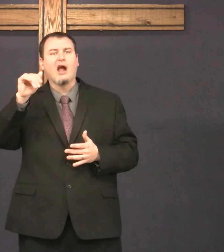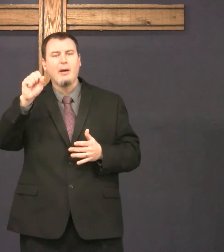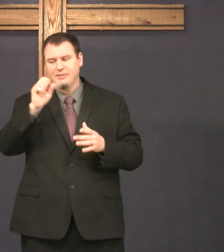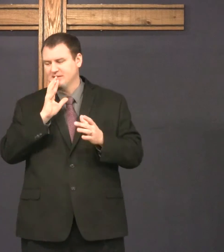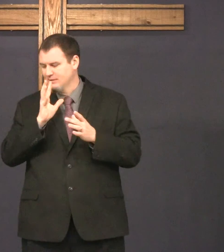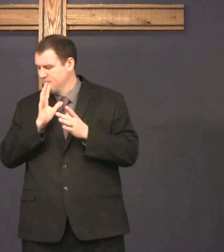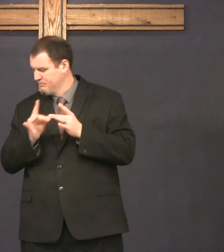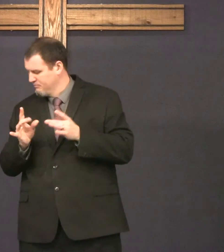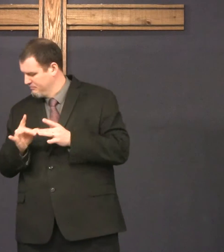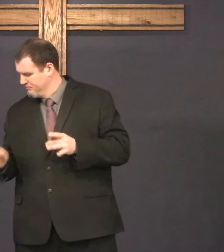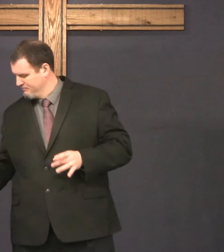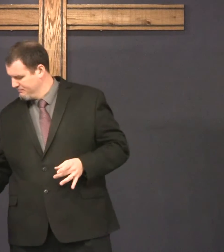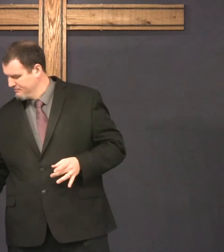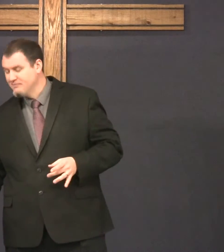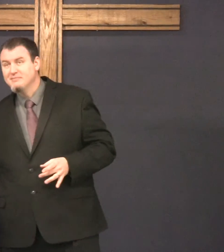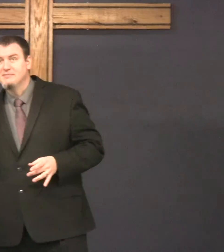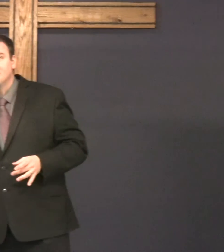And again, we see Thomas speaking.